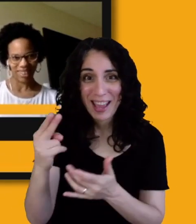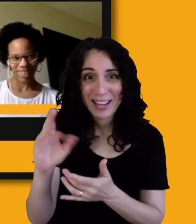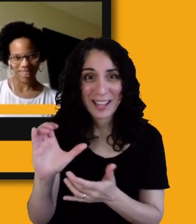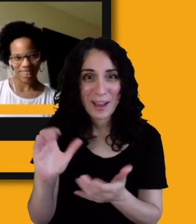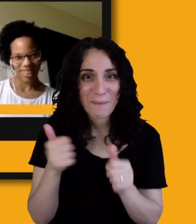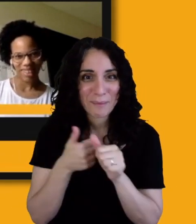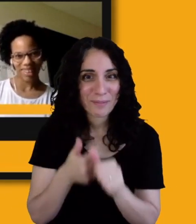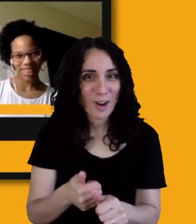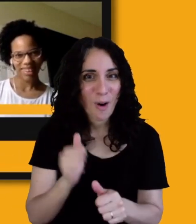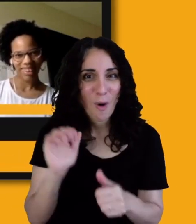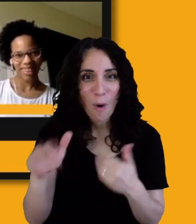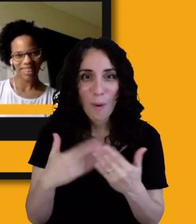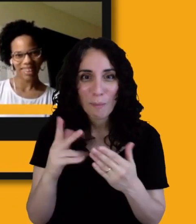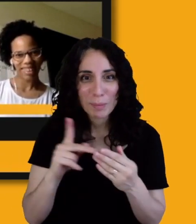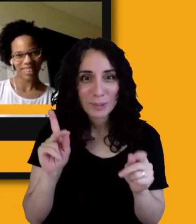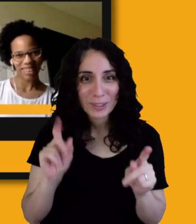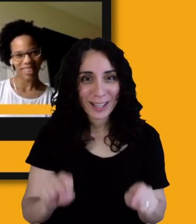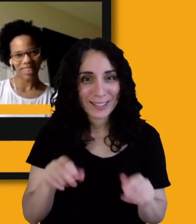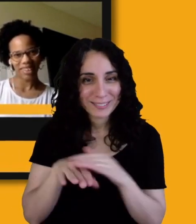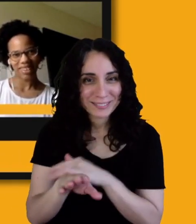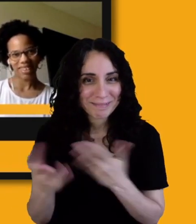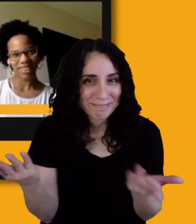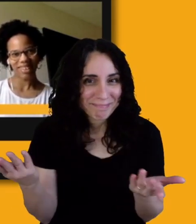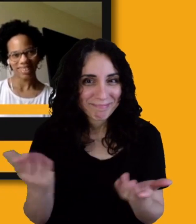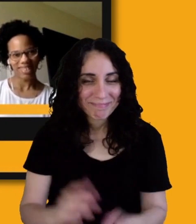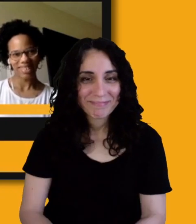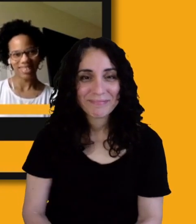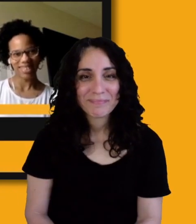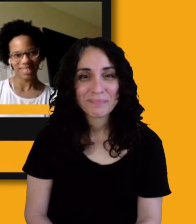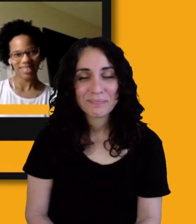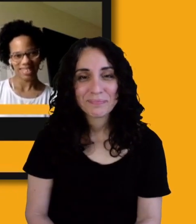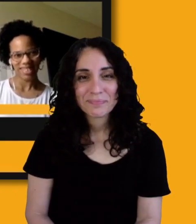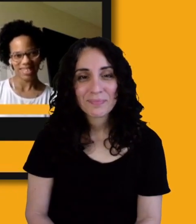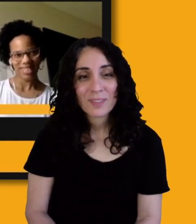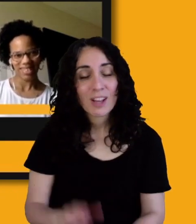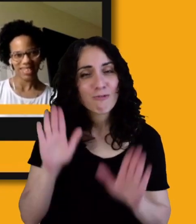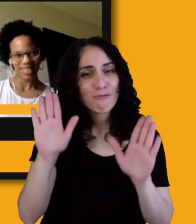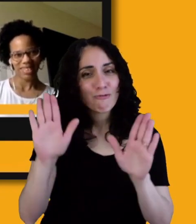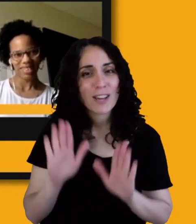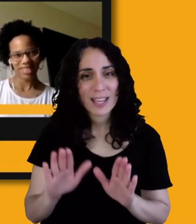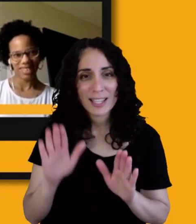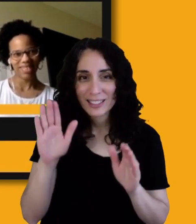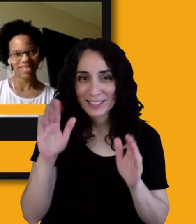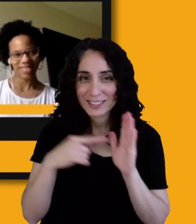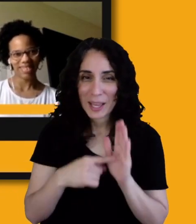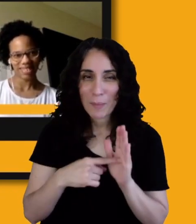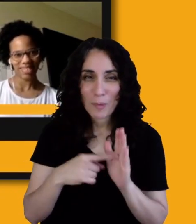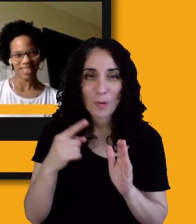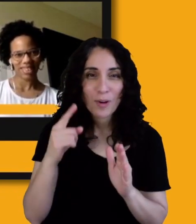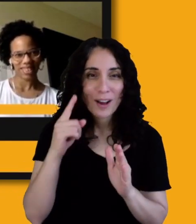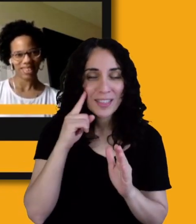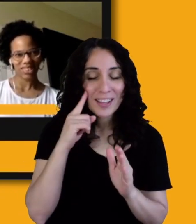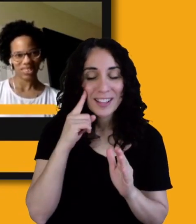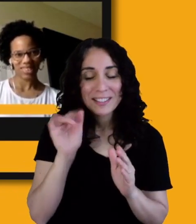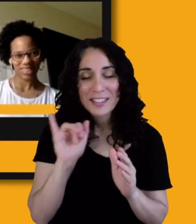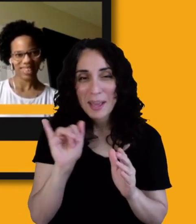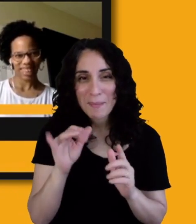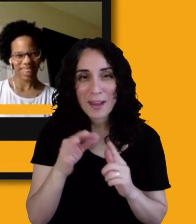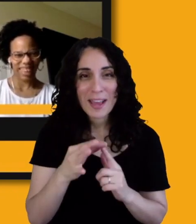a great example. Cause I think of it also, I especially think of it in airports because we, because, and we'll come talk about this because of